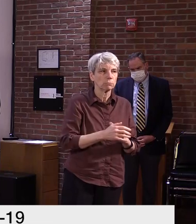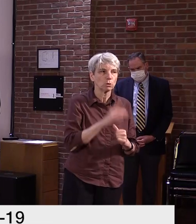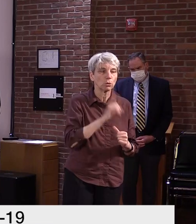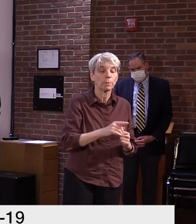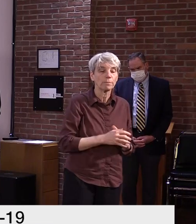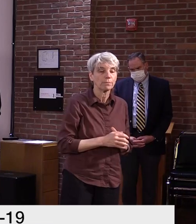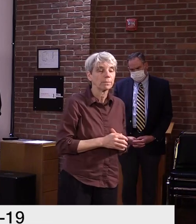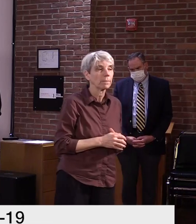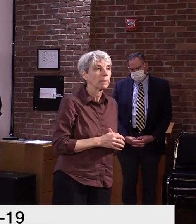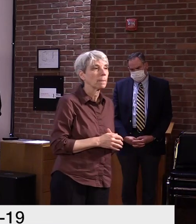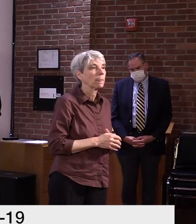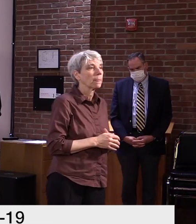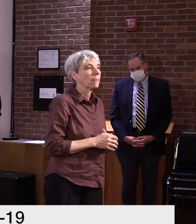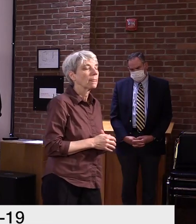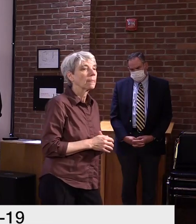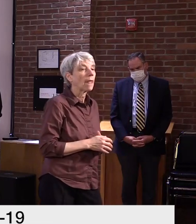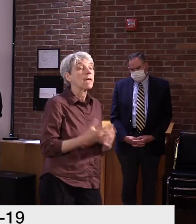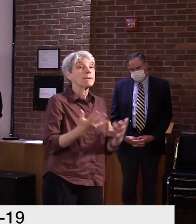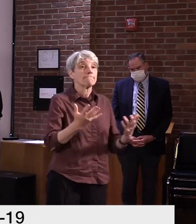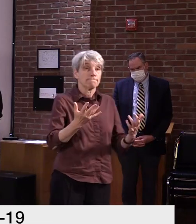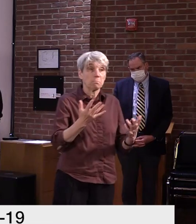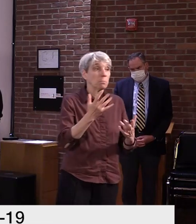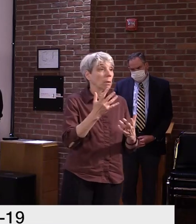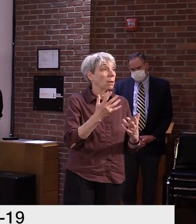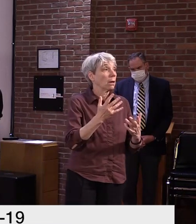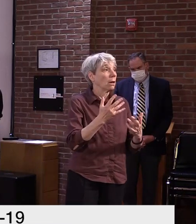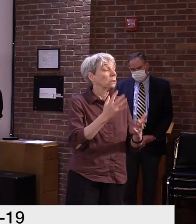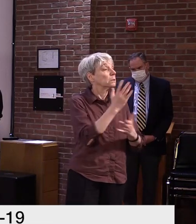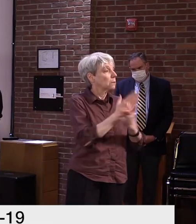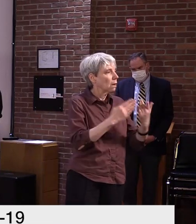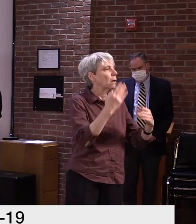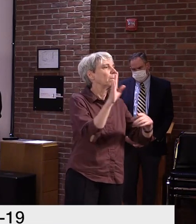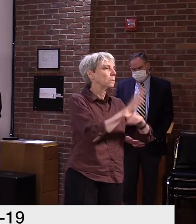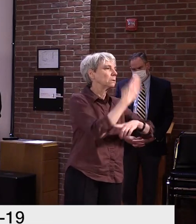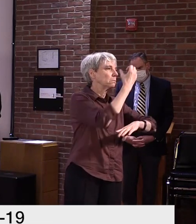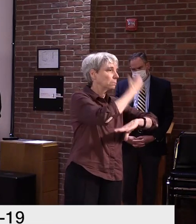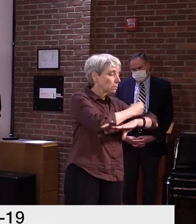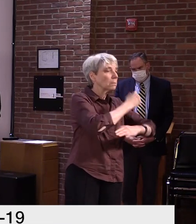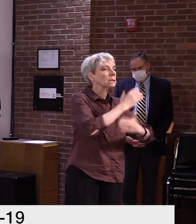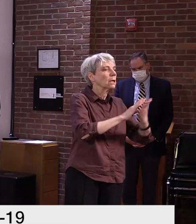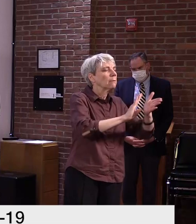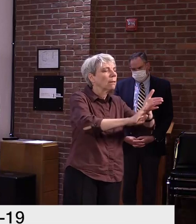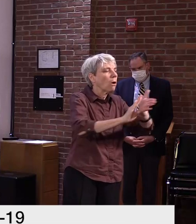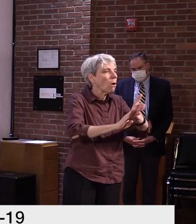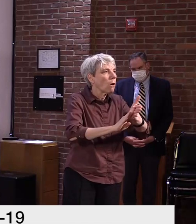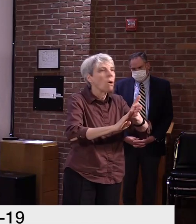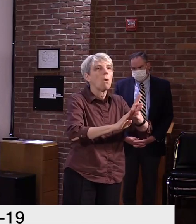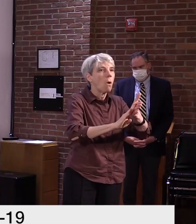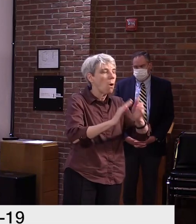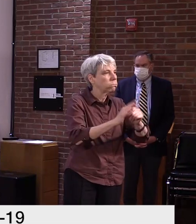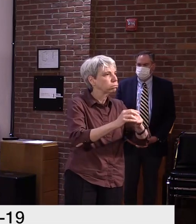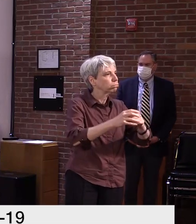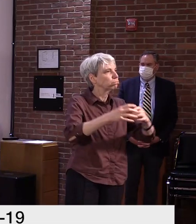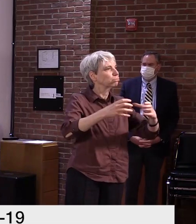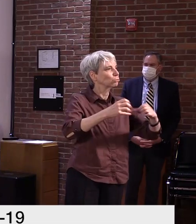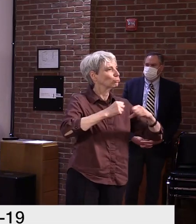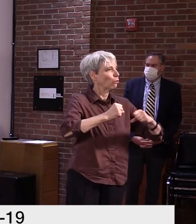That's not to say what may come back over as businesses either reopen